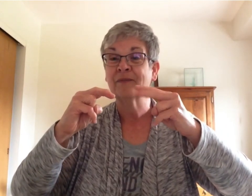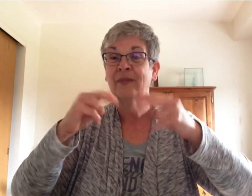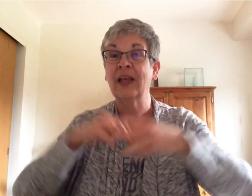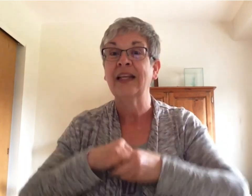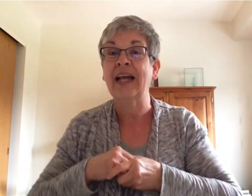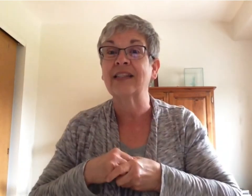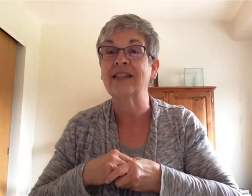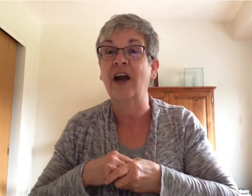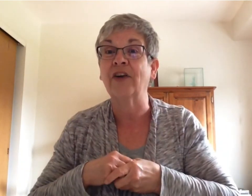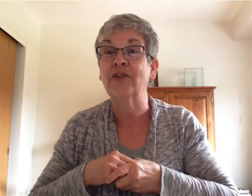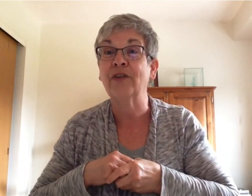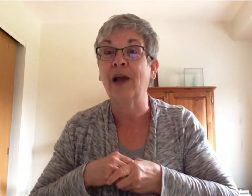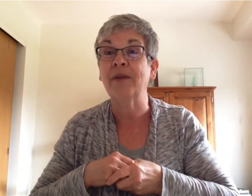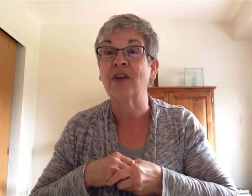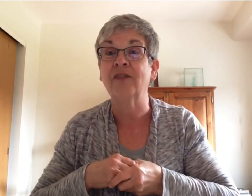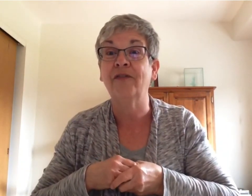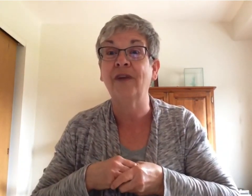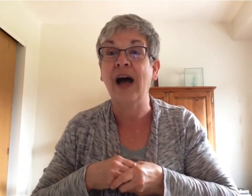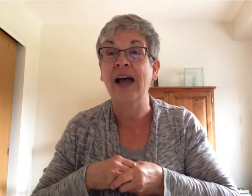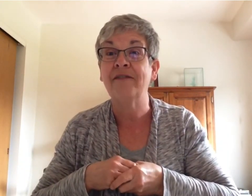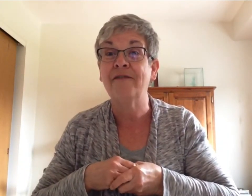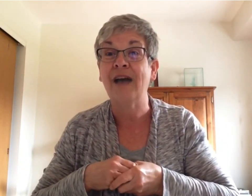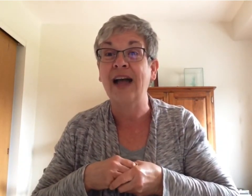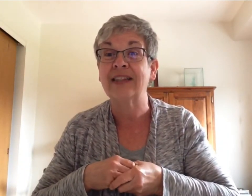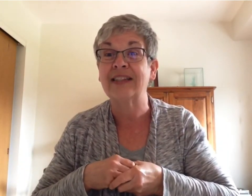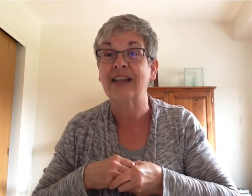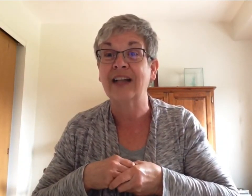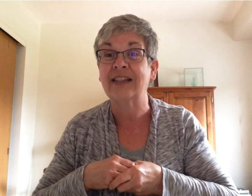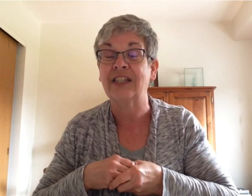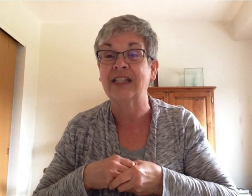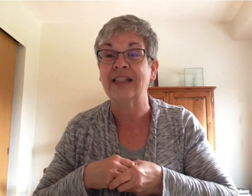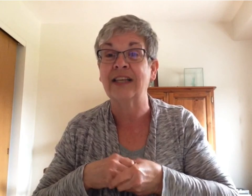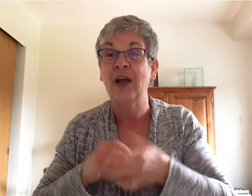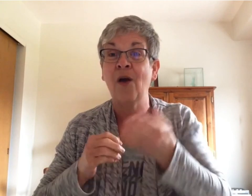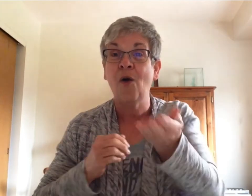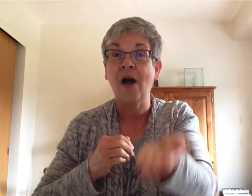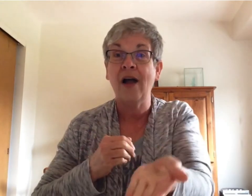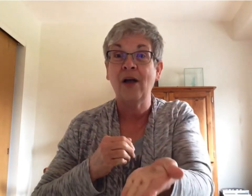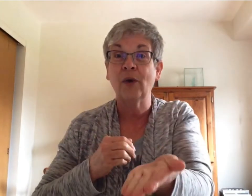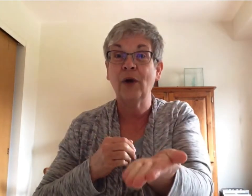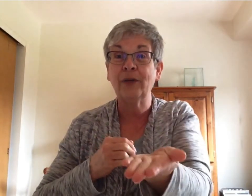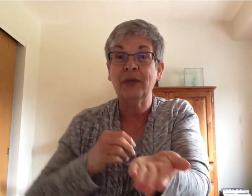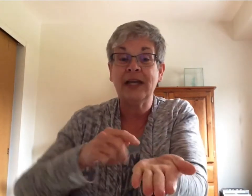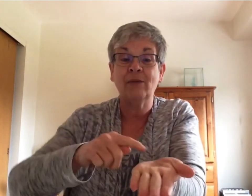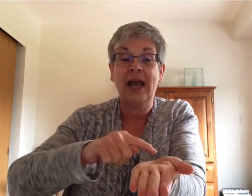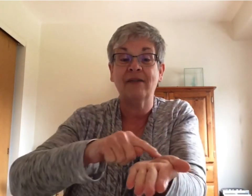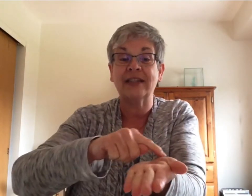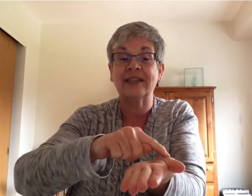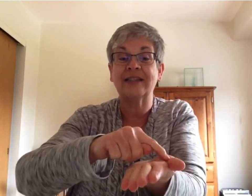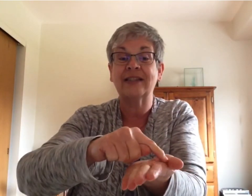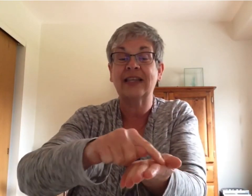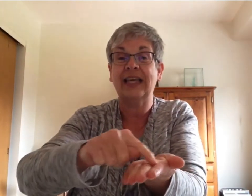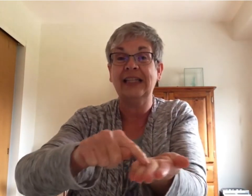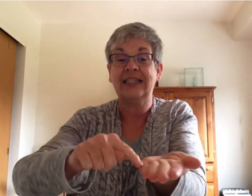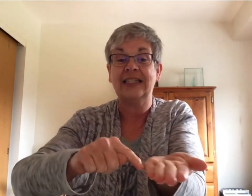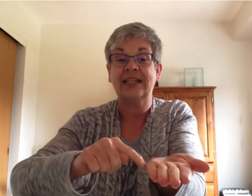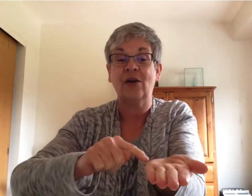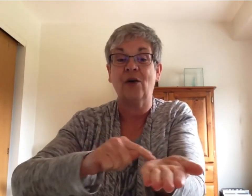Next, our nursery rhyme is called five fat sausages. We're going to pretend we have a skillet or